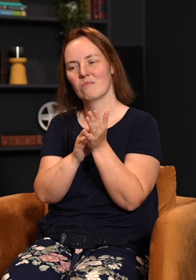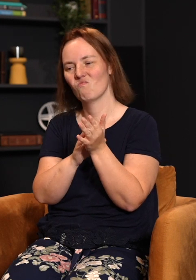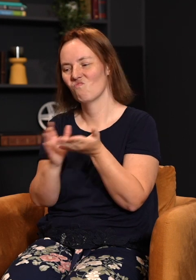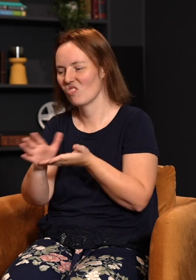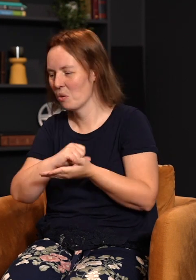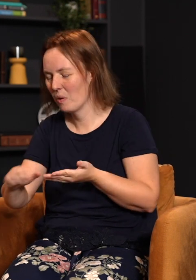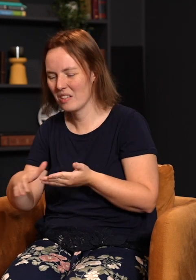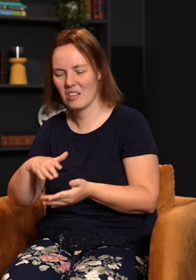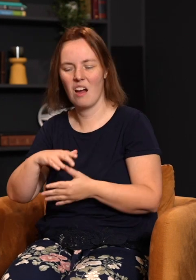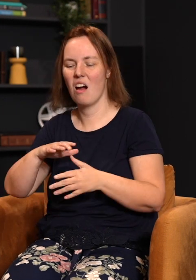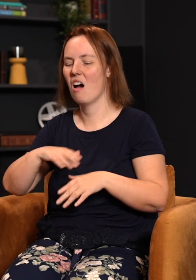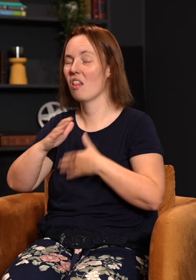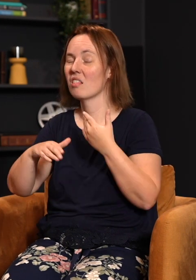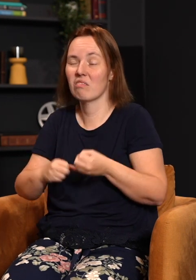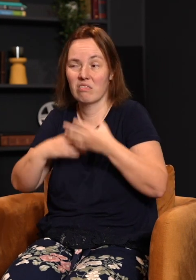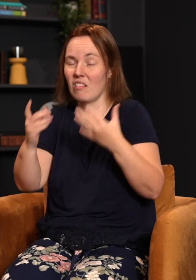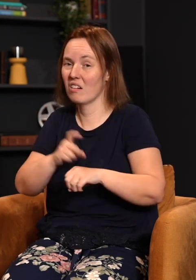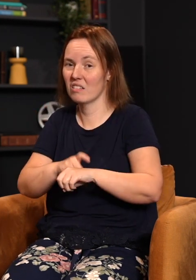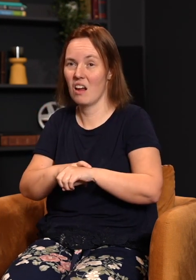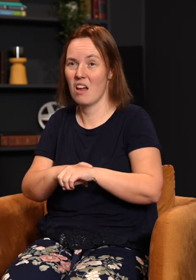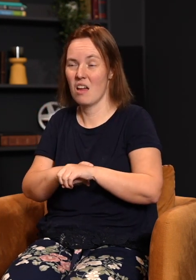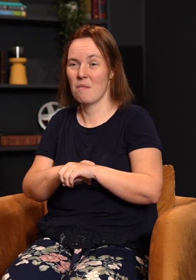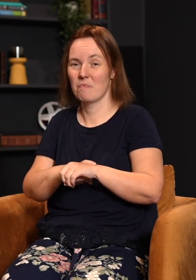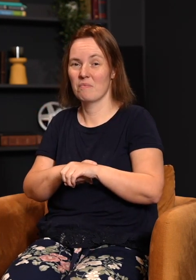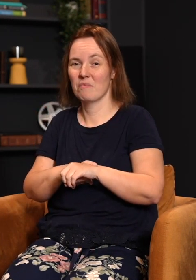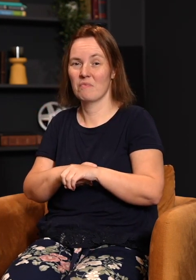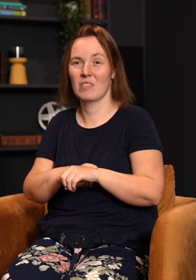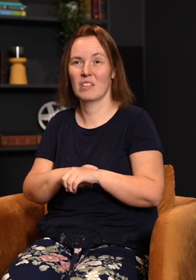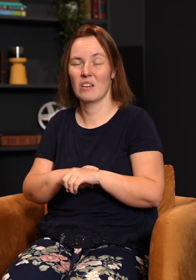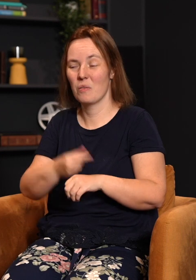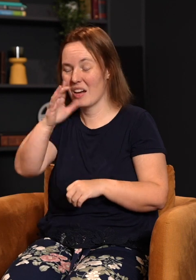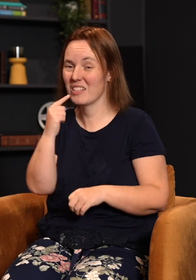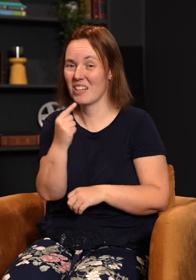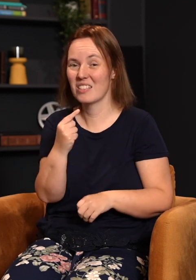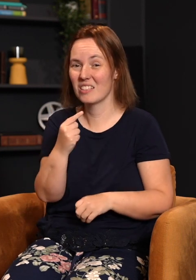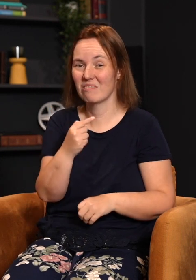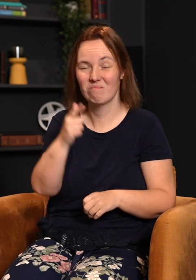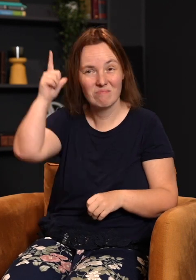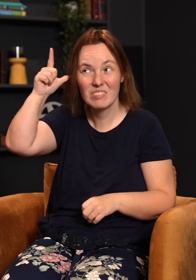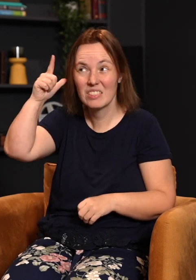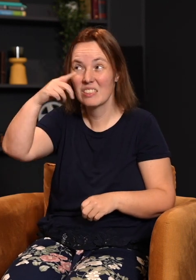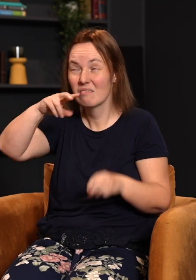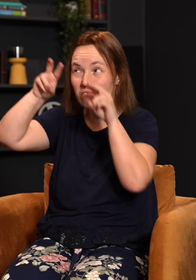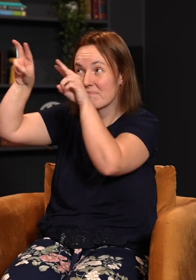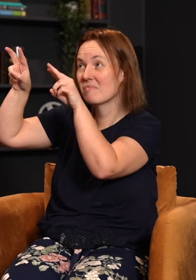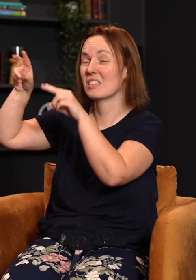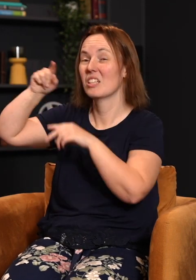a whole lot of time feeling disqualified or for some reason feeling that you're less than when God says, listen to me, look in my eyes, you are my